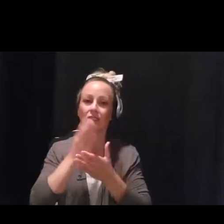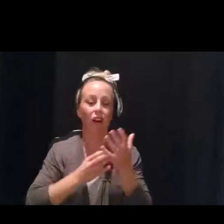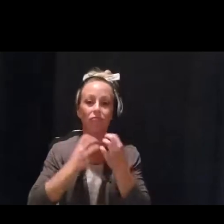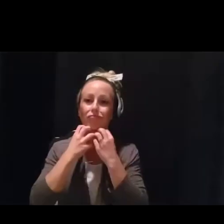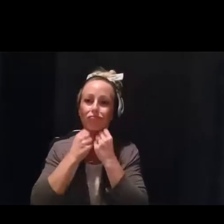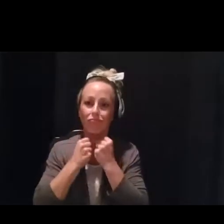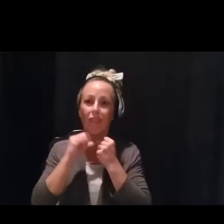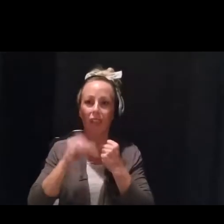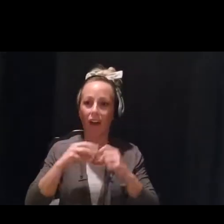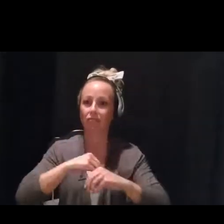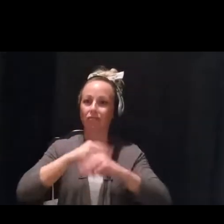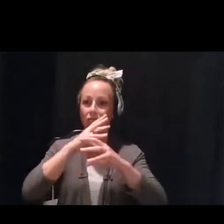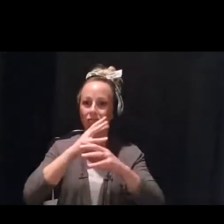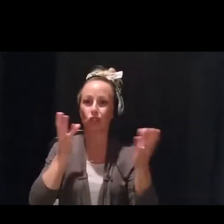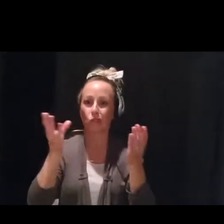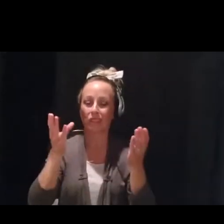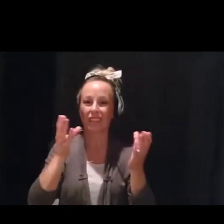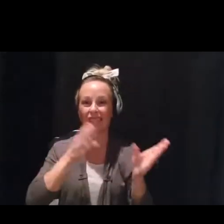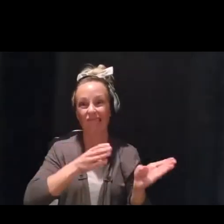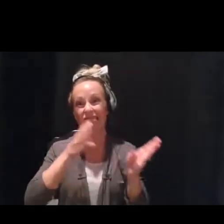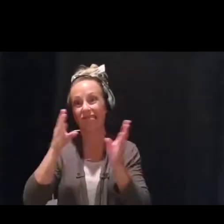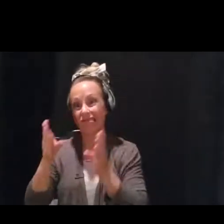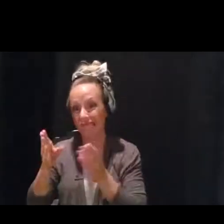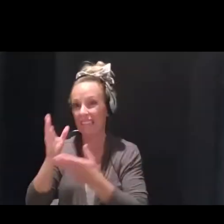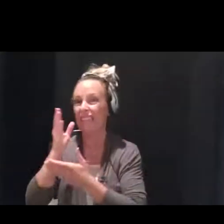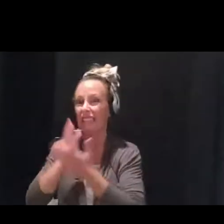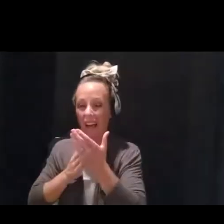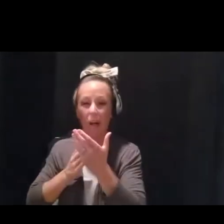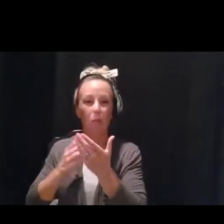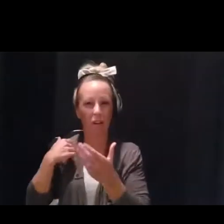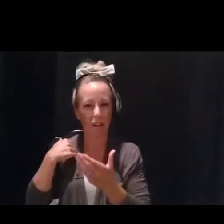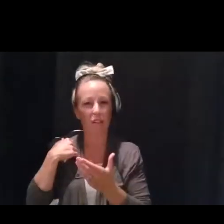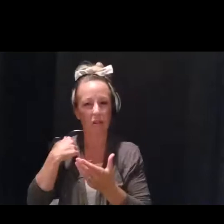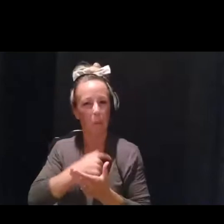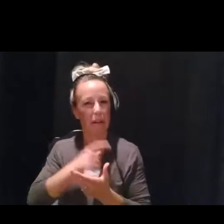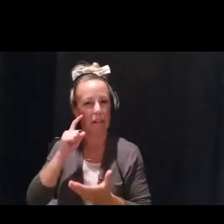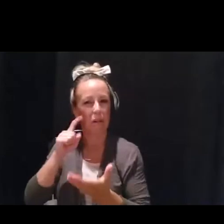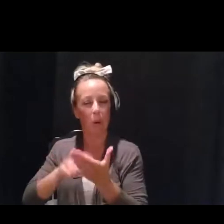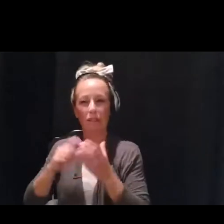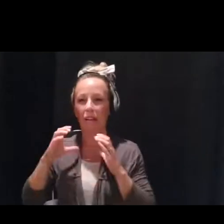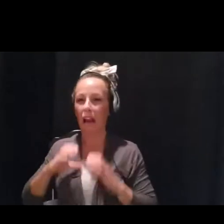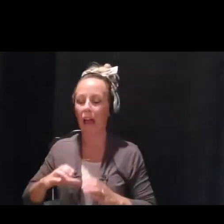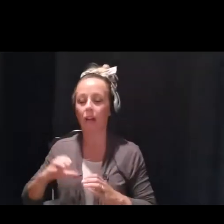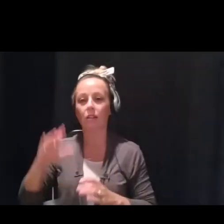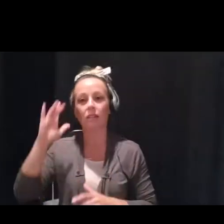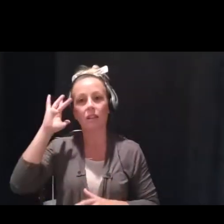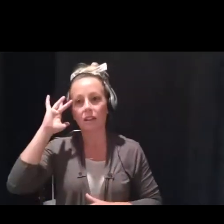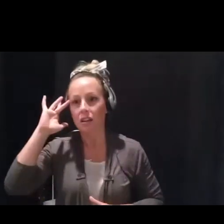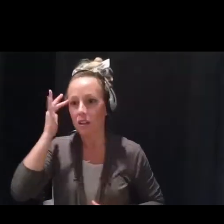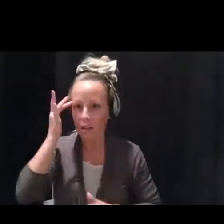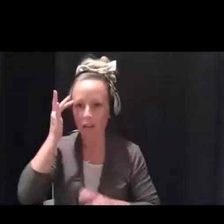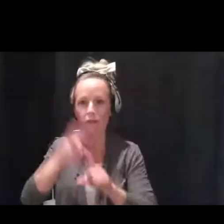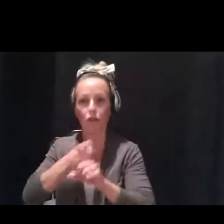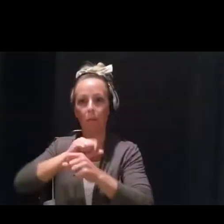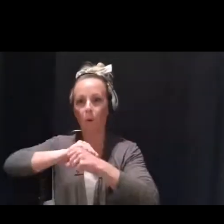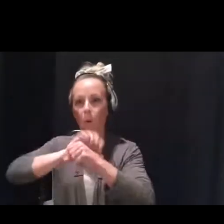times, but we've also seen a lot of COVID fatigue with many other clients who wish to really return to that in